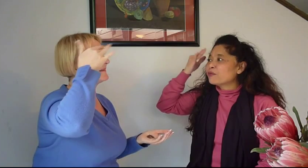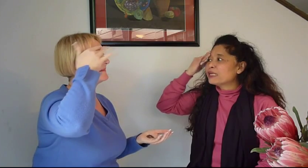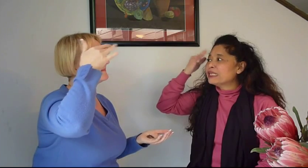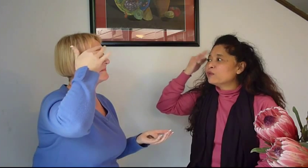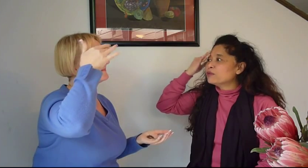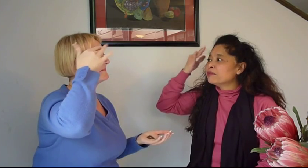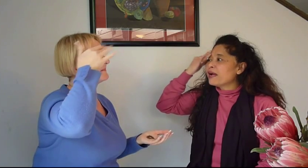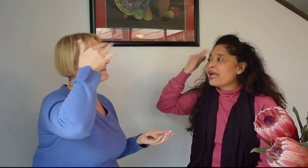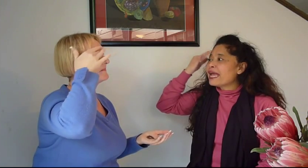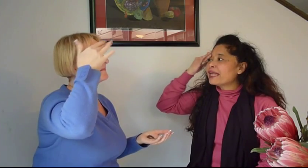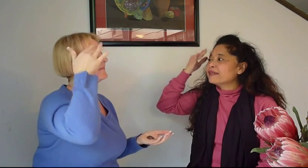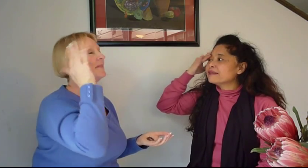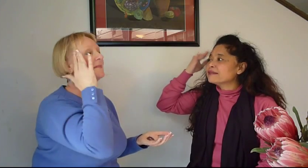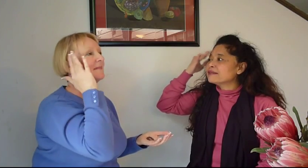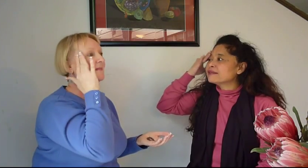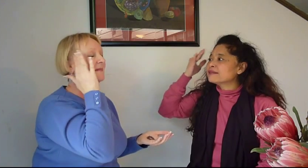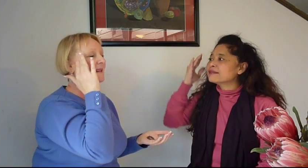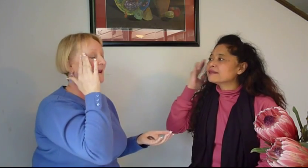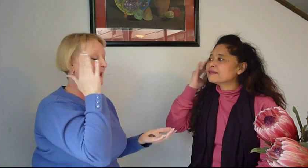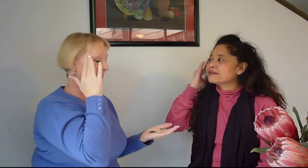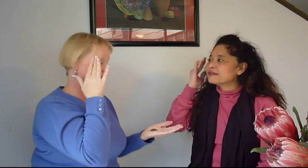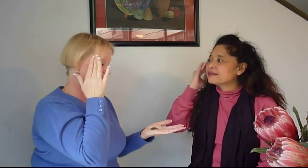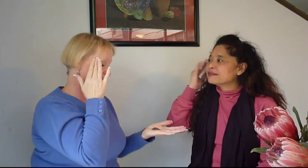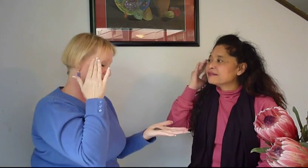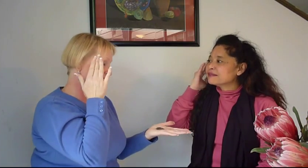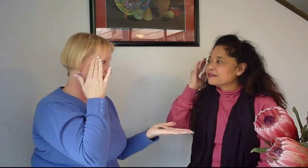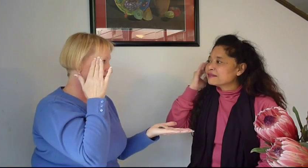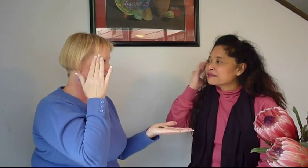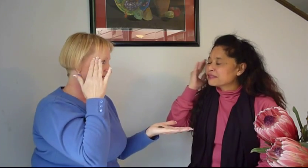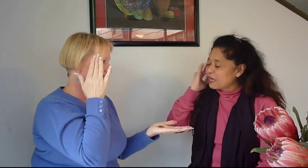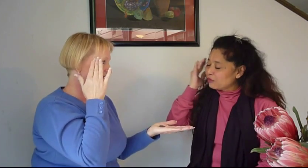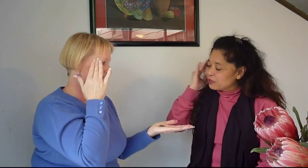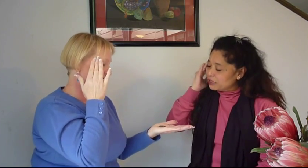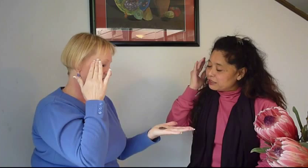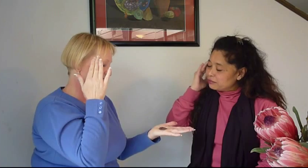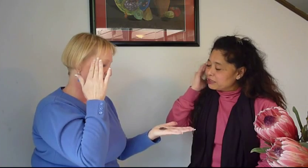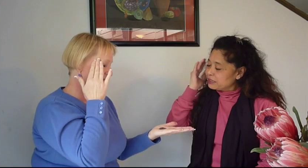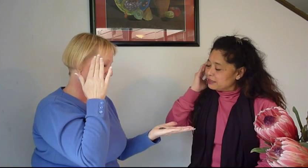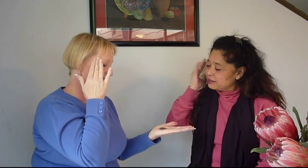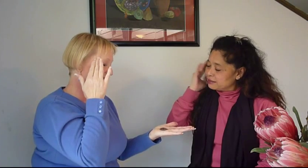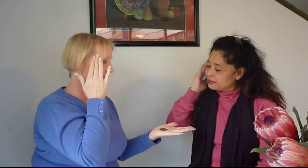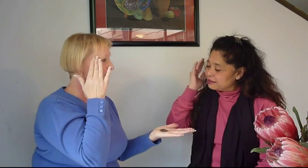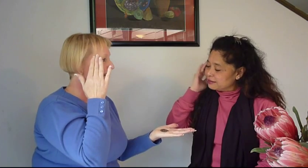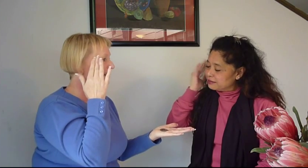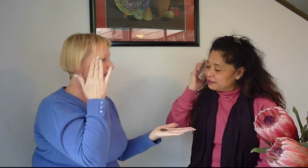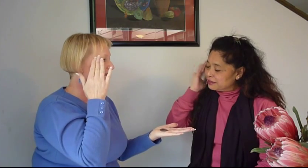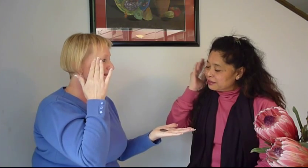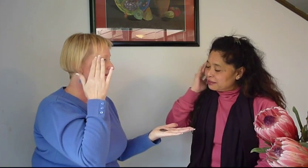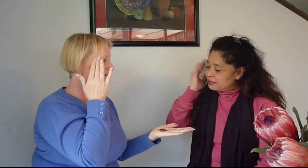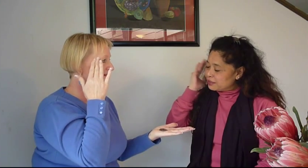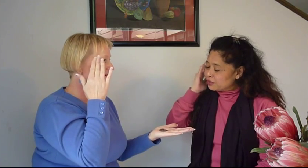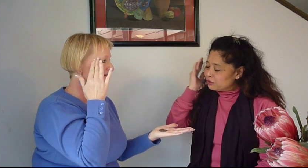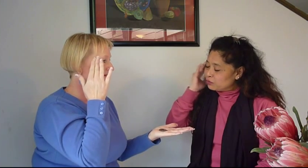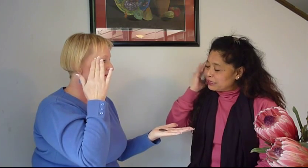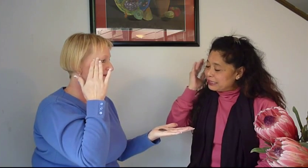wiggly worm in my hand it can't really hurt me can't really hurt me it's still wiggling it's so wiggling